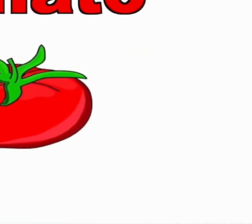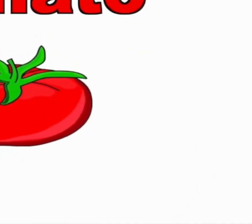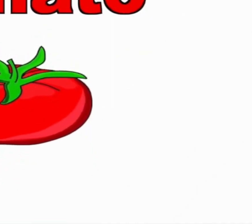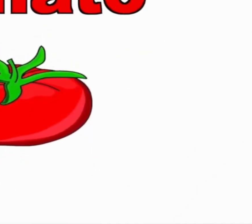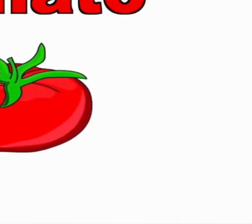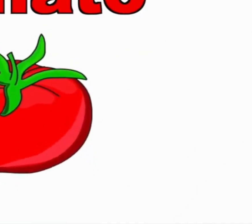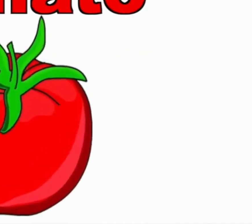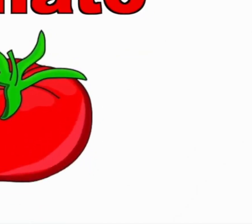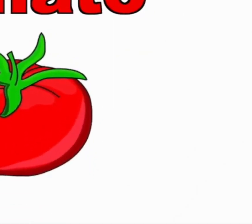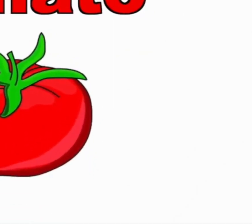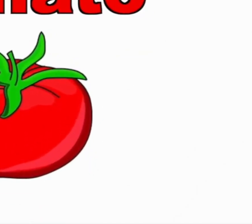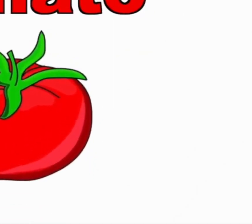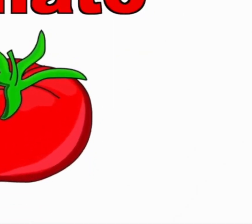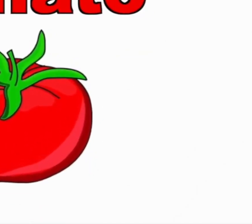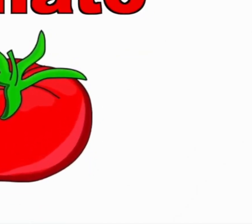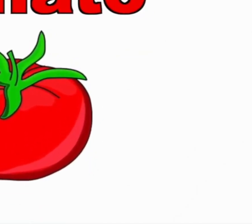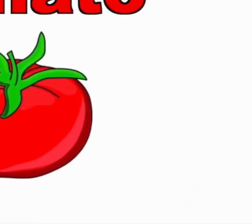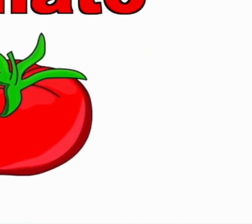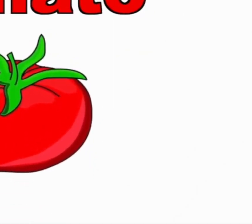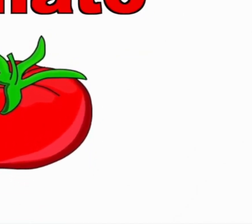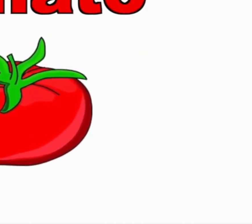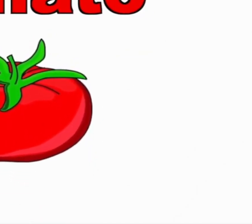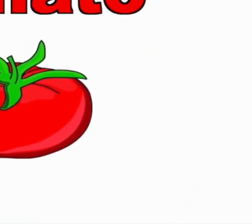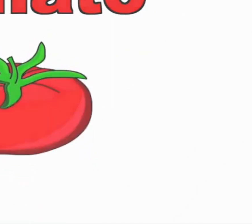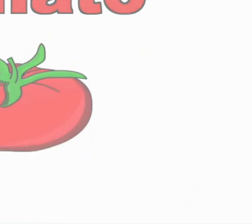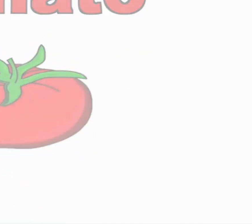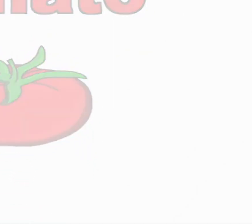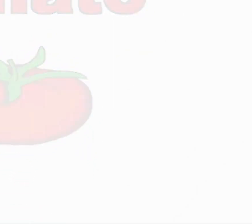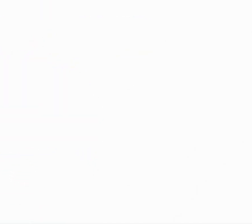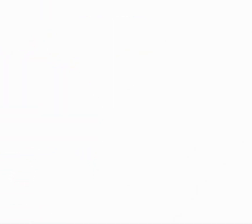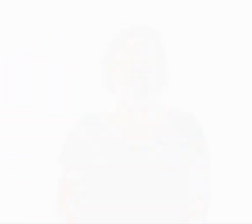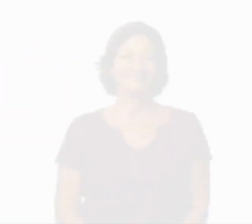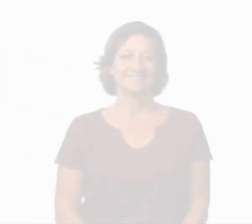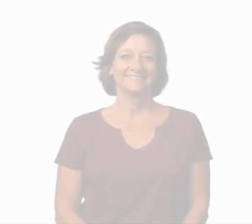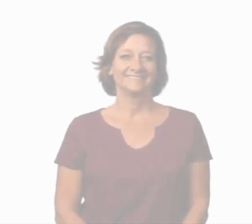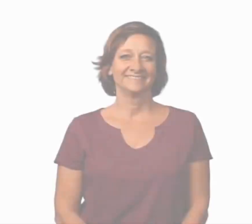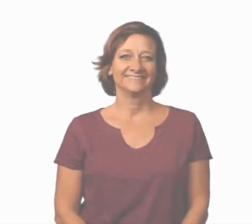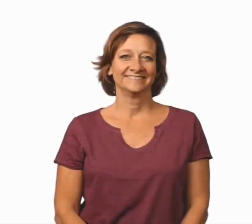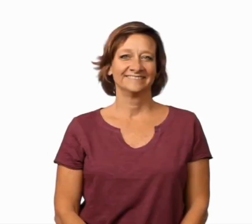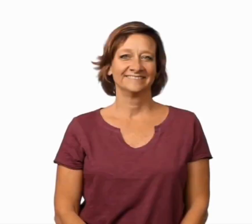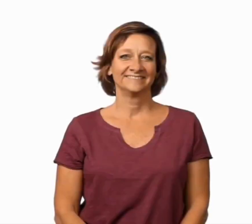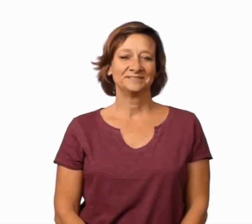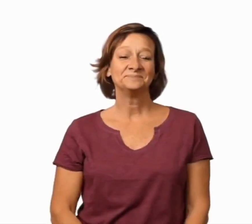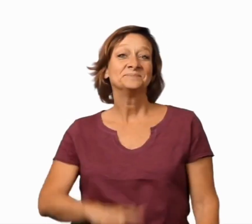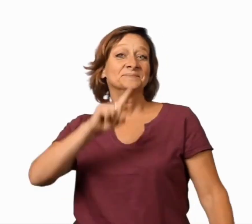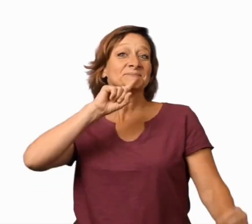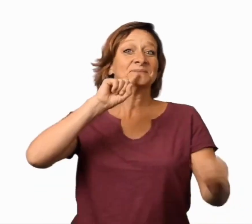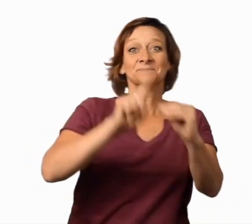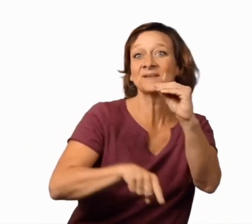Corn, tomato,